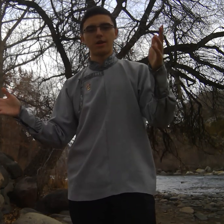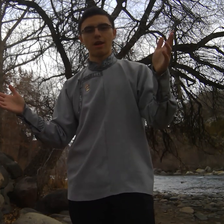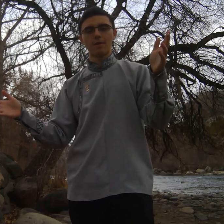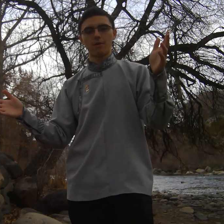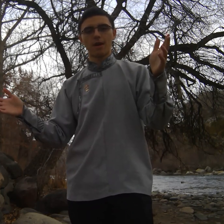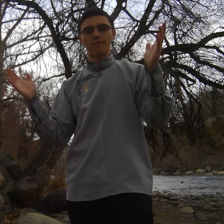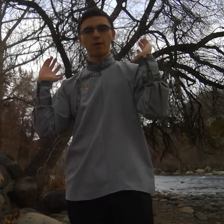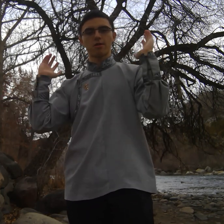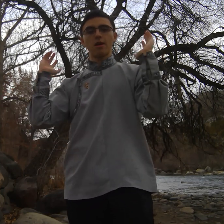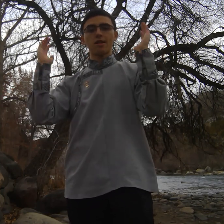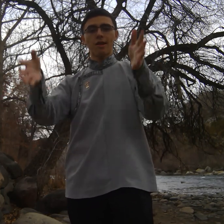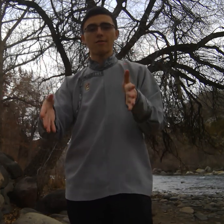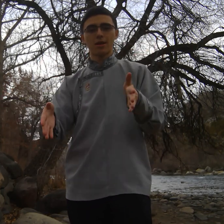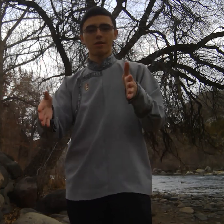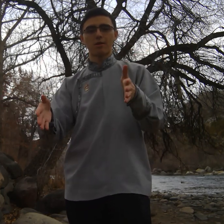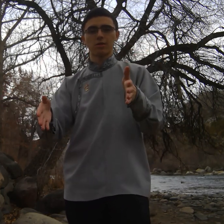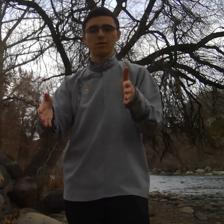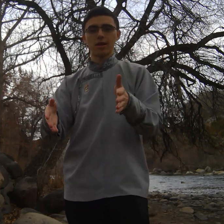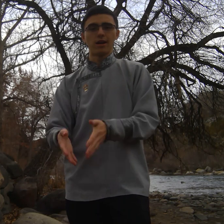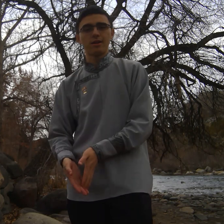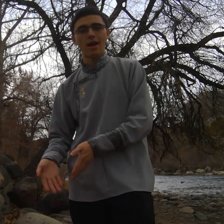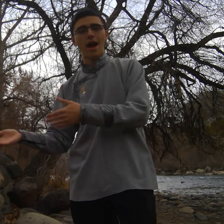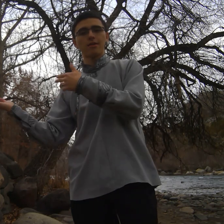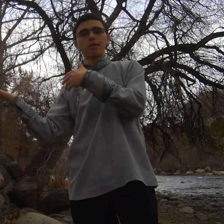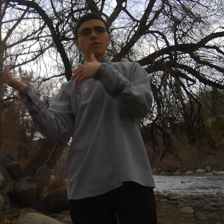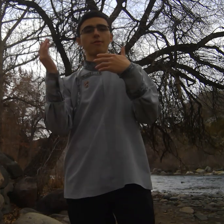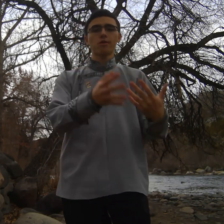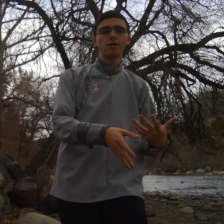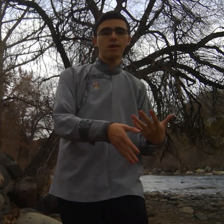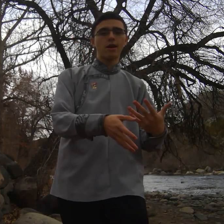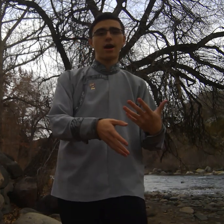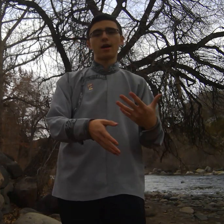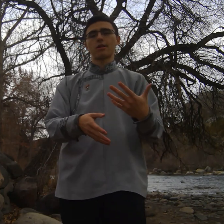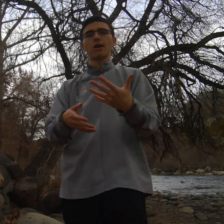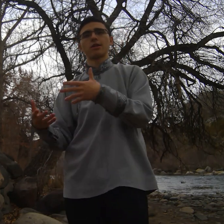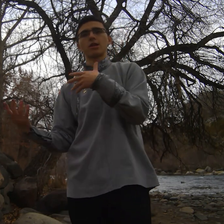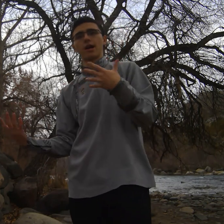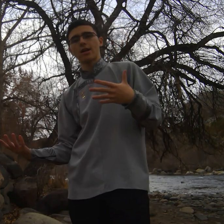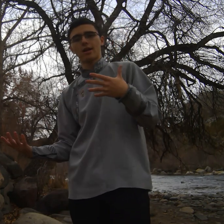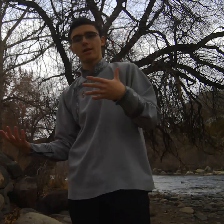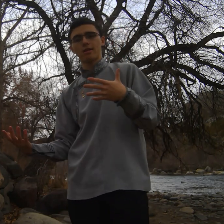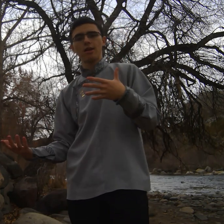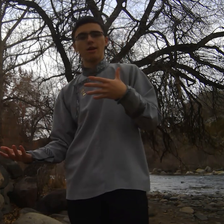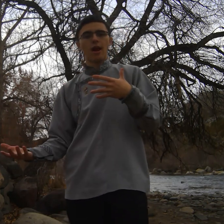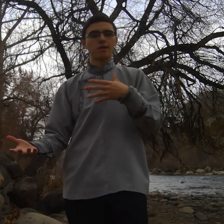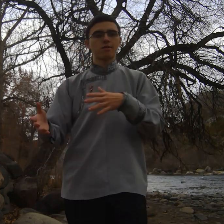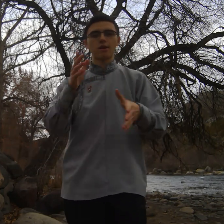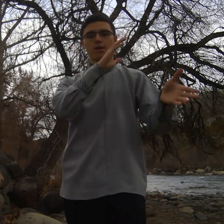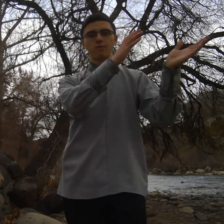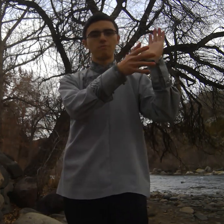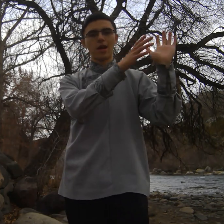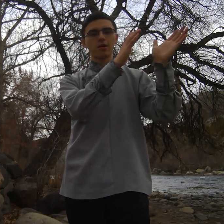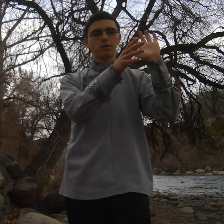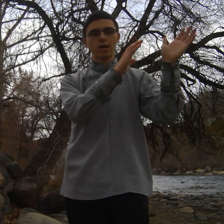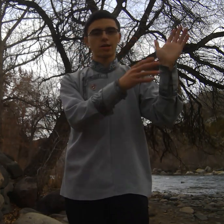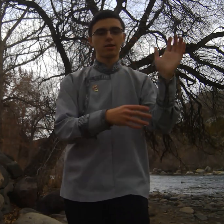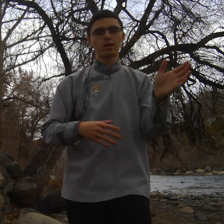bit about my first seven months in Mongolia at the University I studied Chinese I studied English and